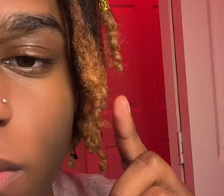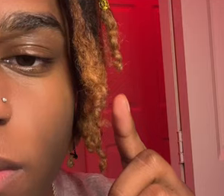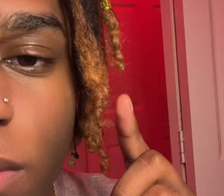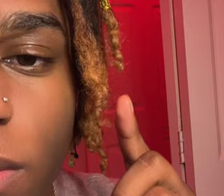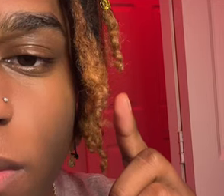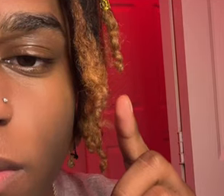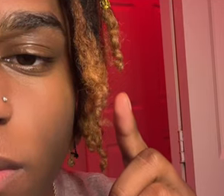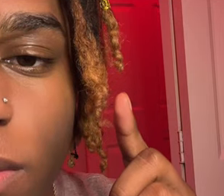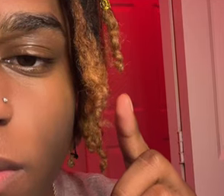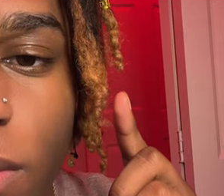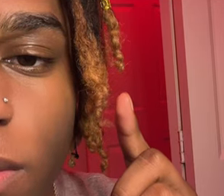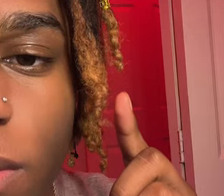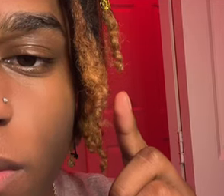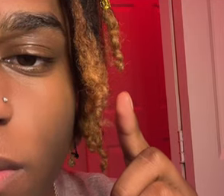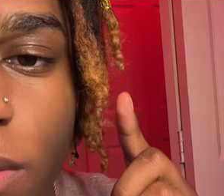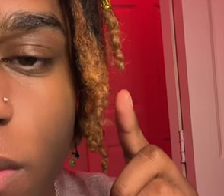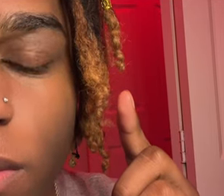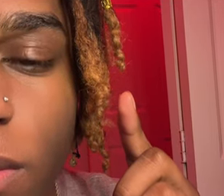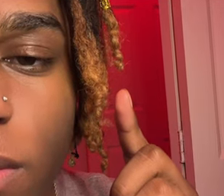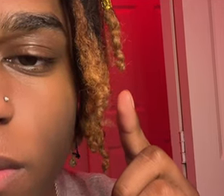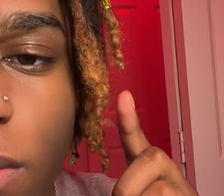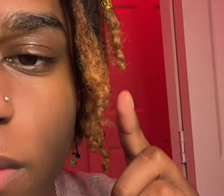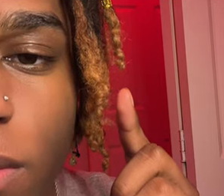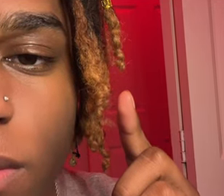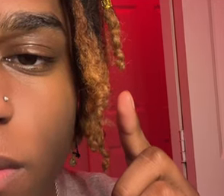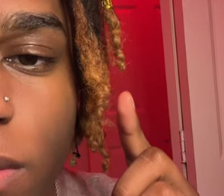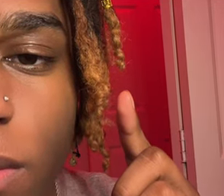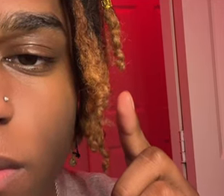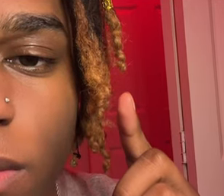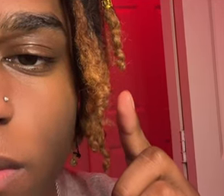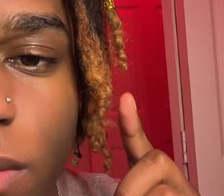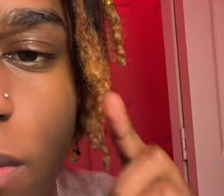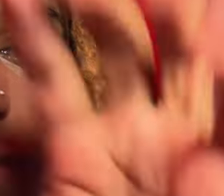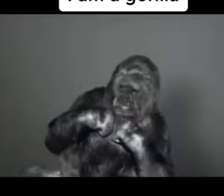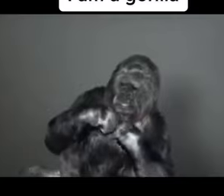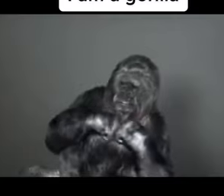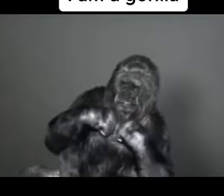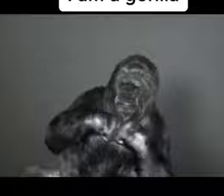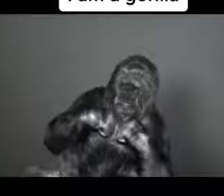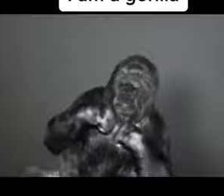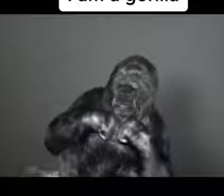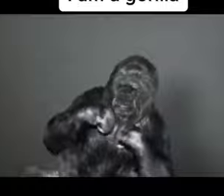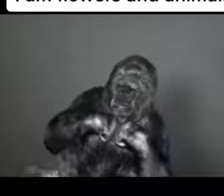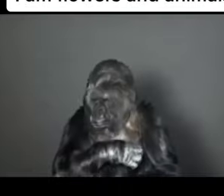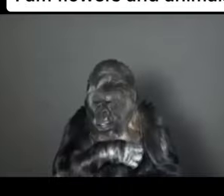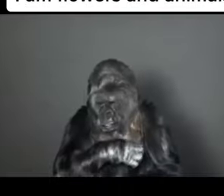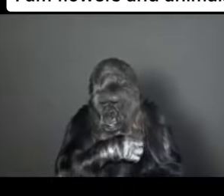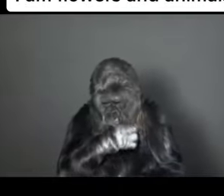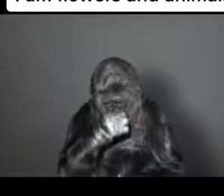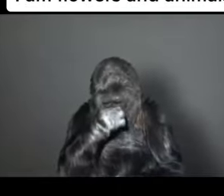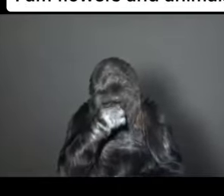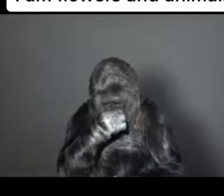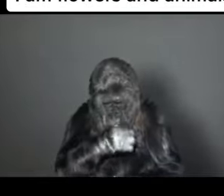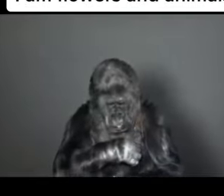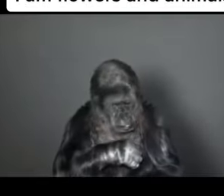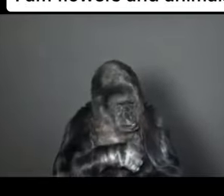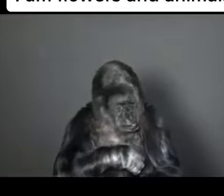A gorilla learned sign language and left this message before it died. I am a gorilla. I am flowers and animals.